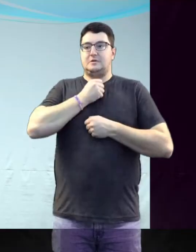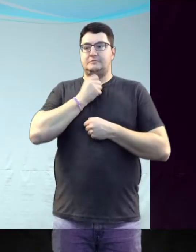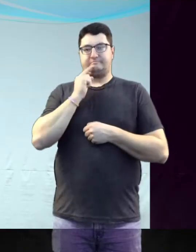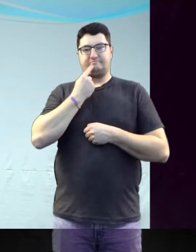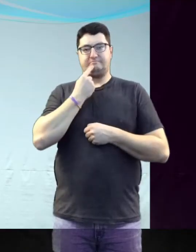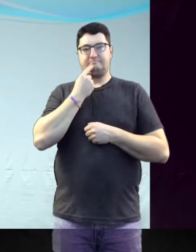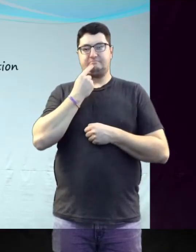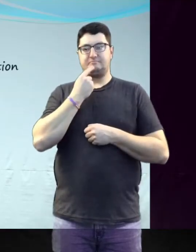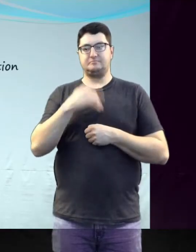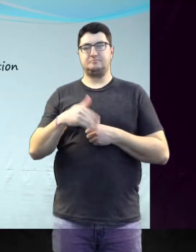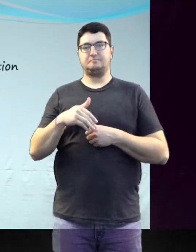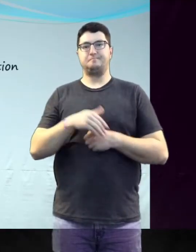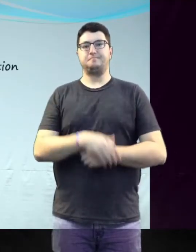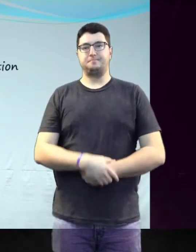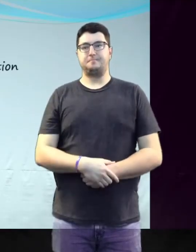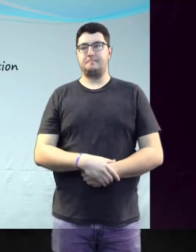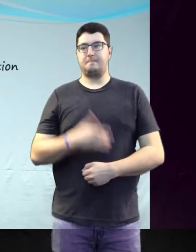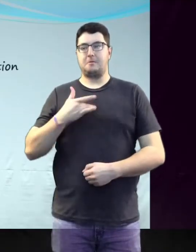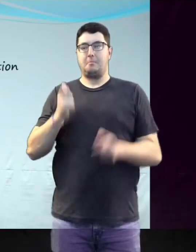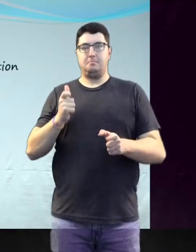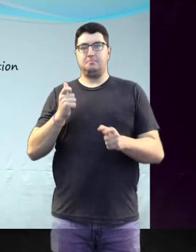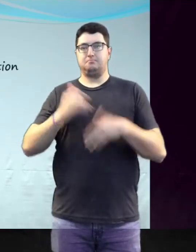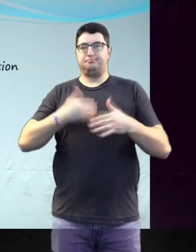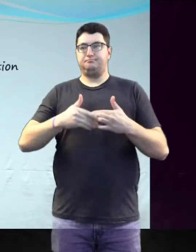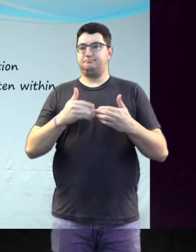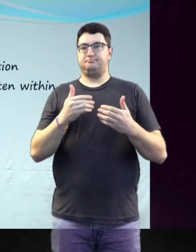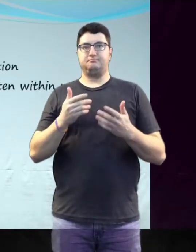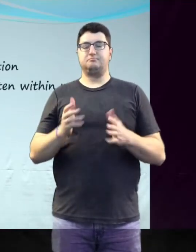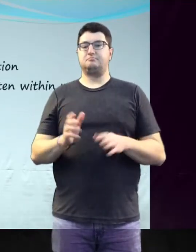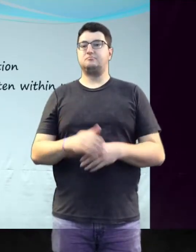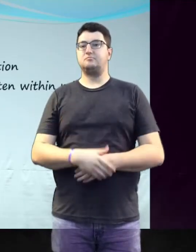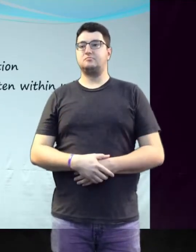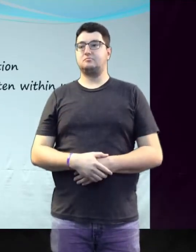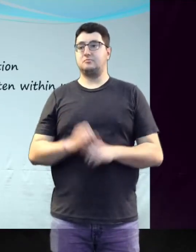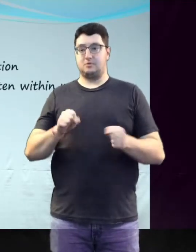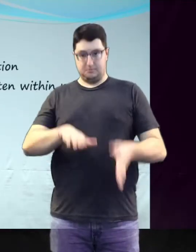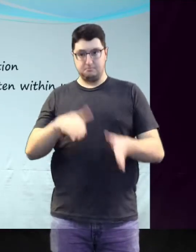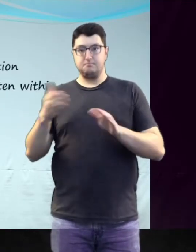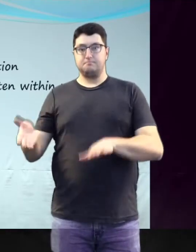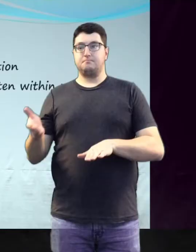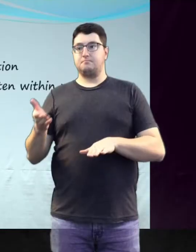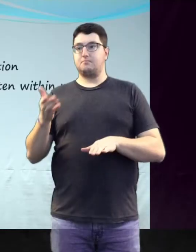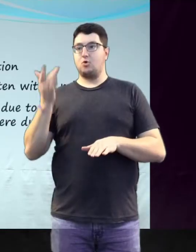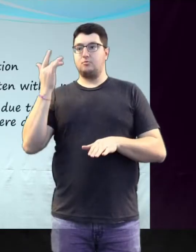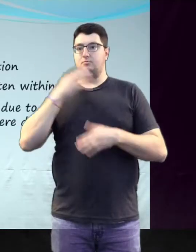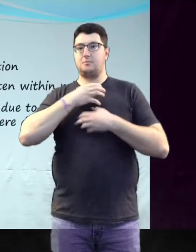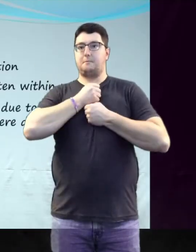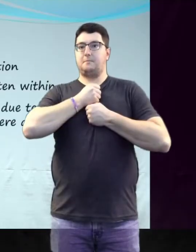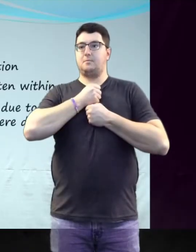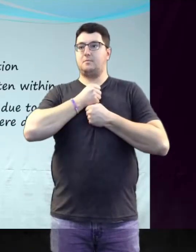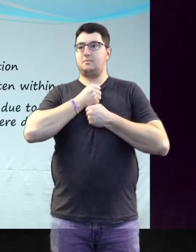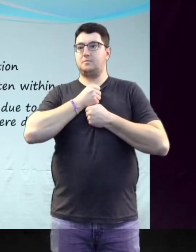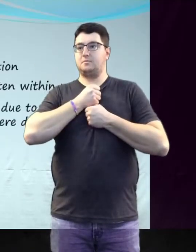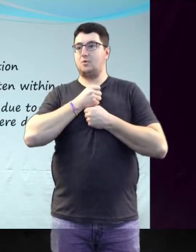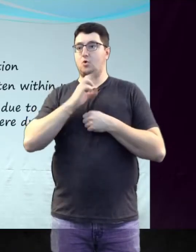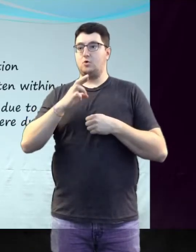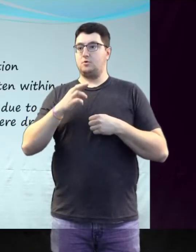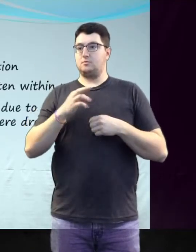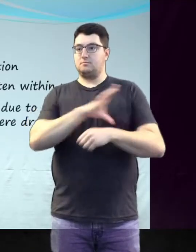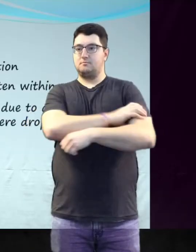Anaphylaxis is a severe allergic reaction that is typically rapid in onset. It can result in death due to airway obstruction